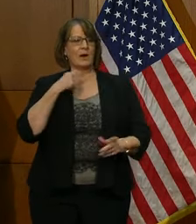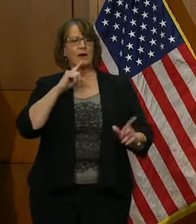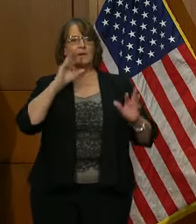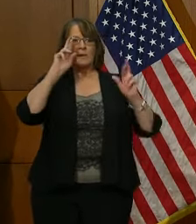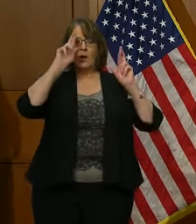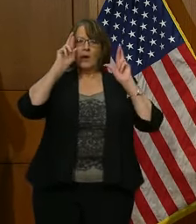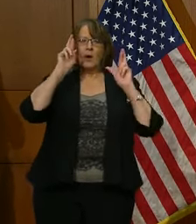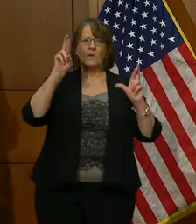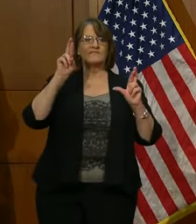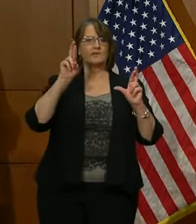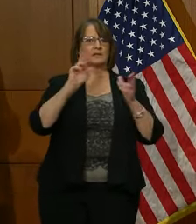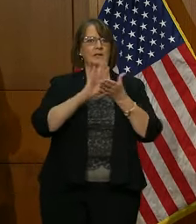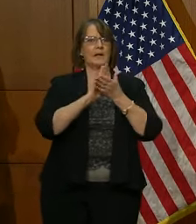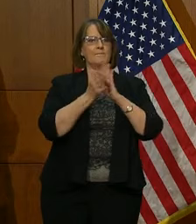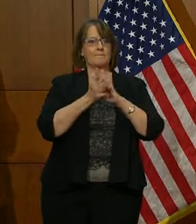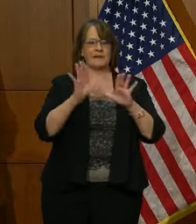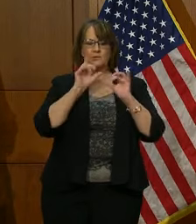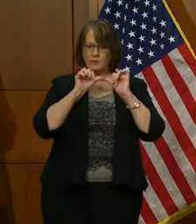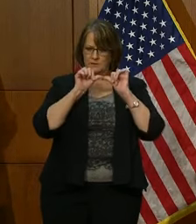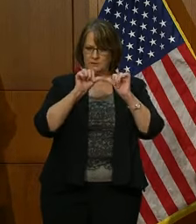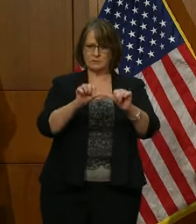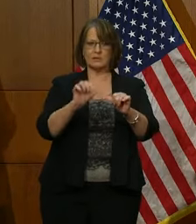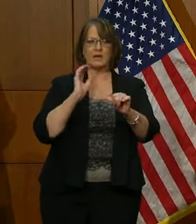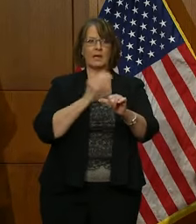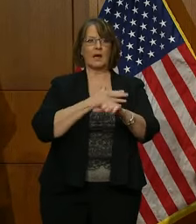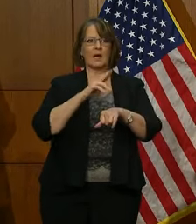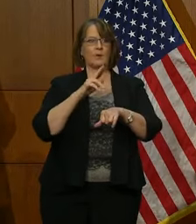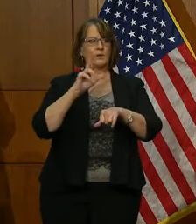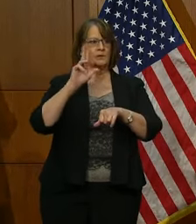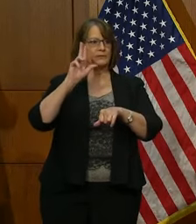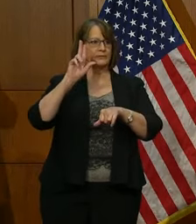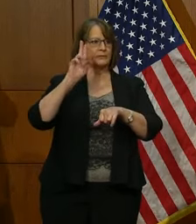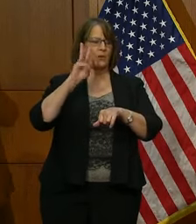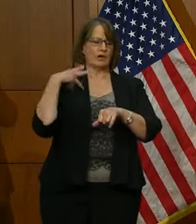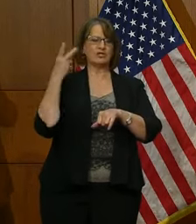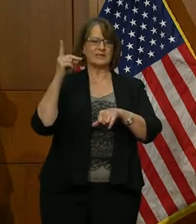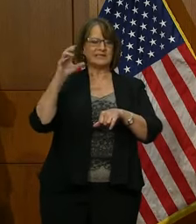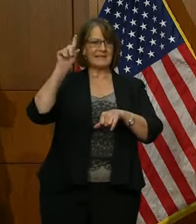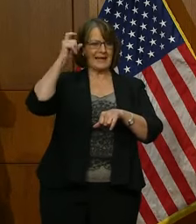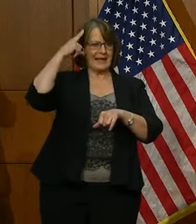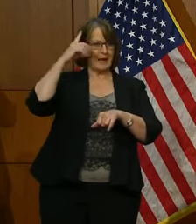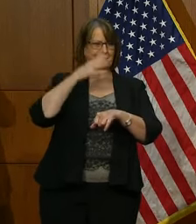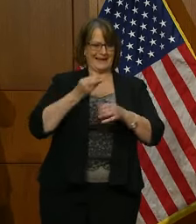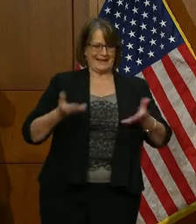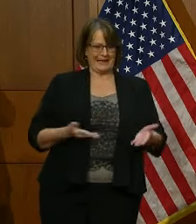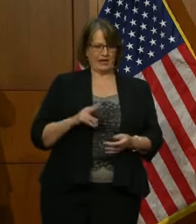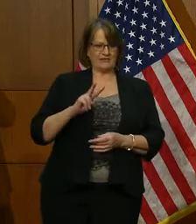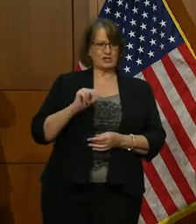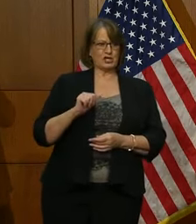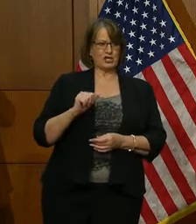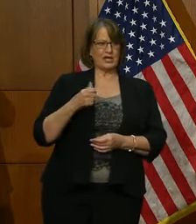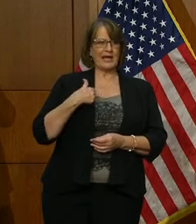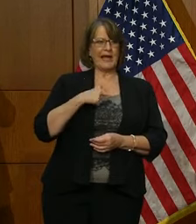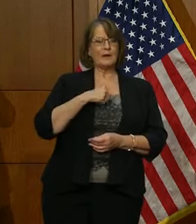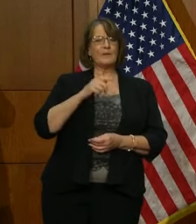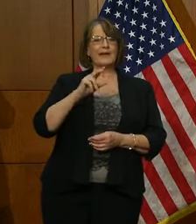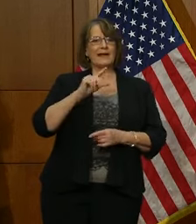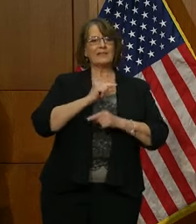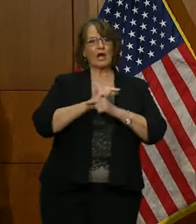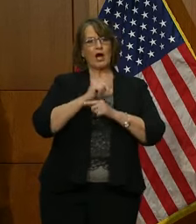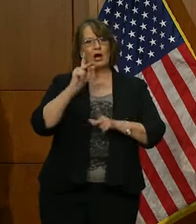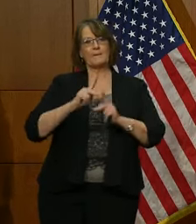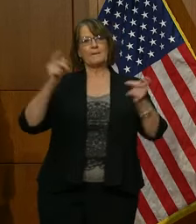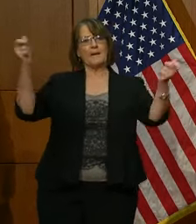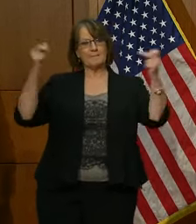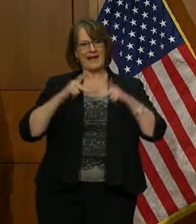peace will remain in our nation's capital and here in Richmond and that we can get them back into Virginia as soon as we can so